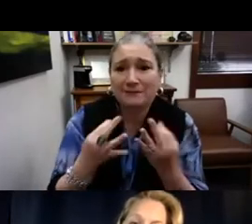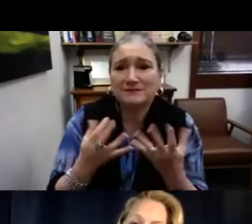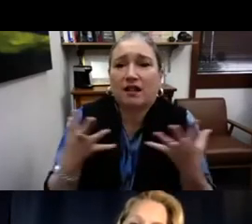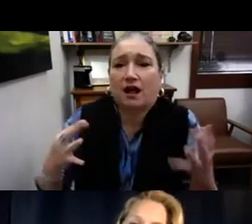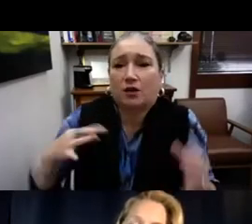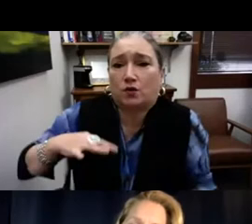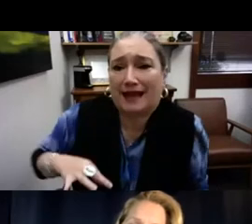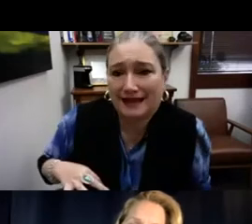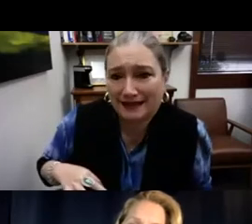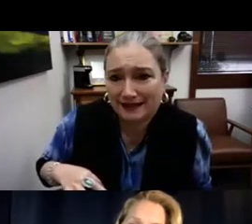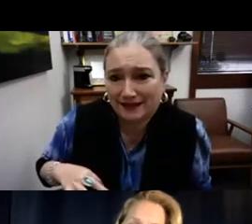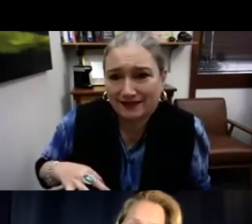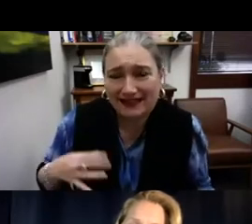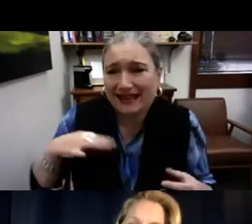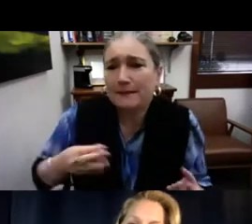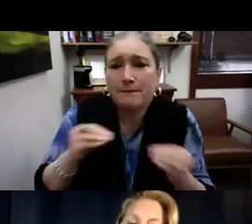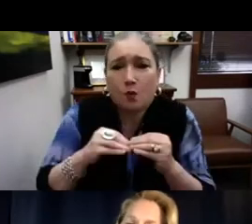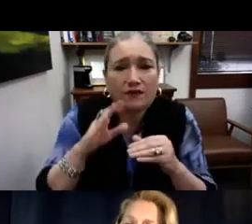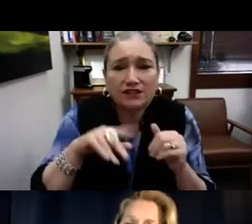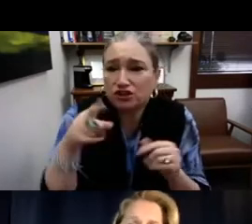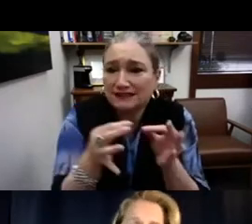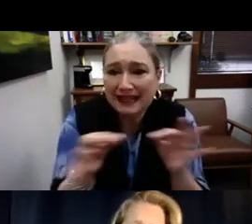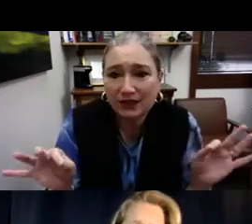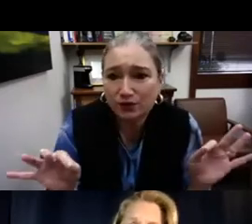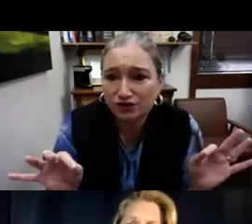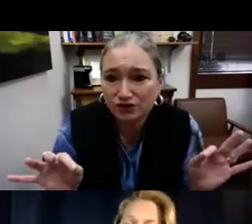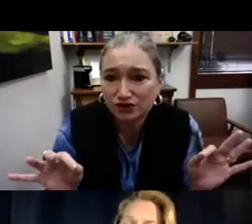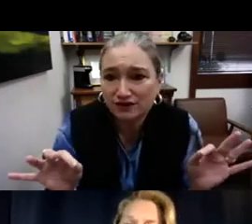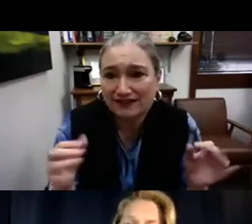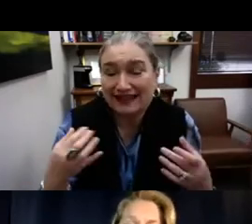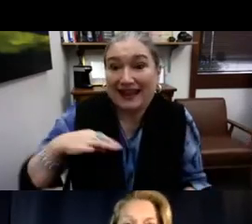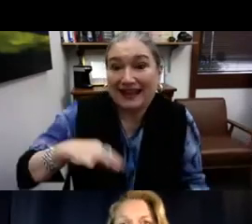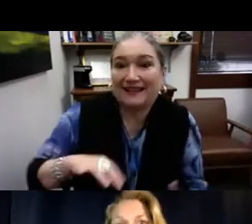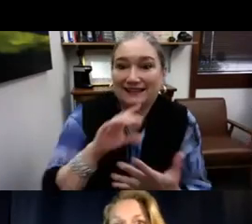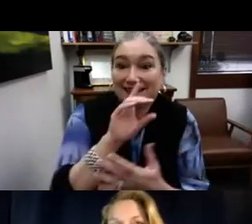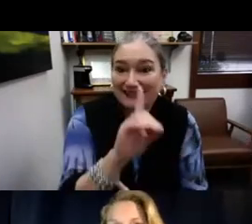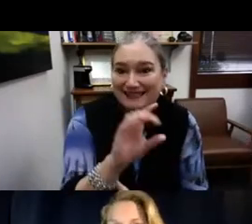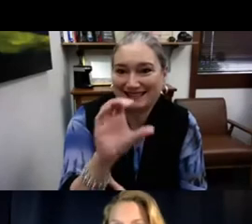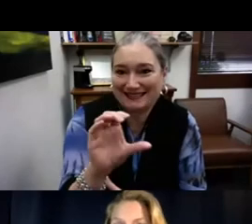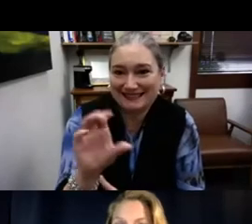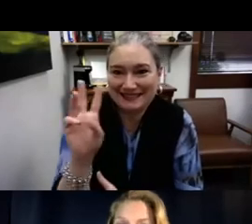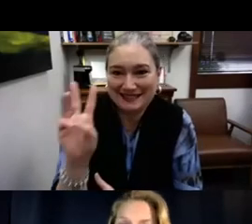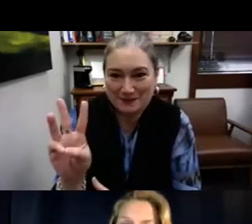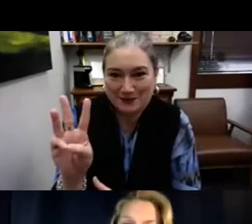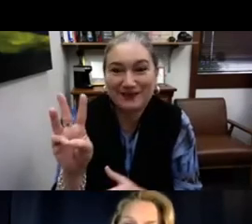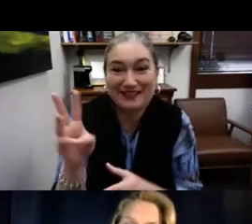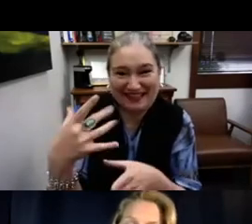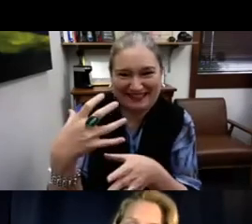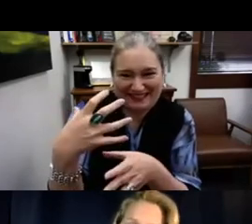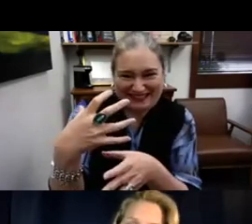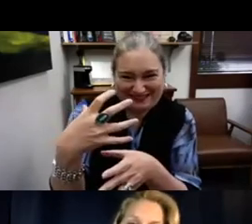With deaf professionals involved, there's a lot to gain. There's a lot more than just gaining language. They gain